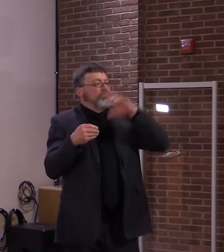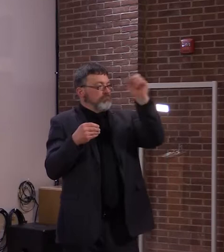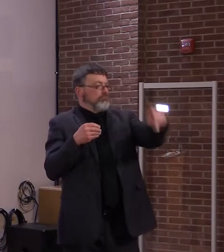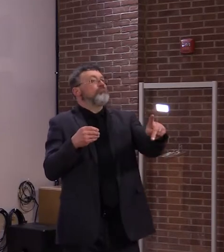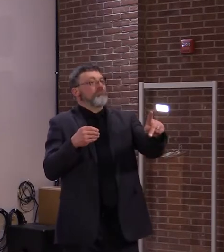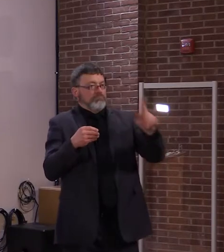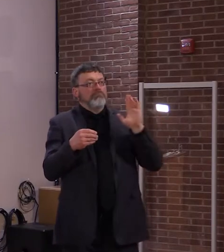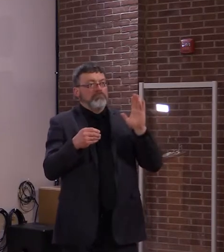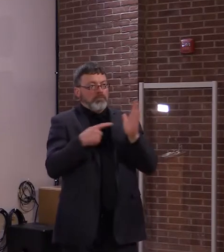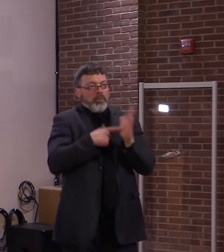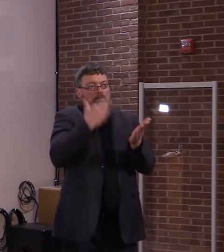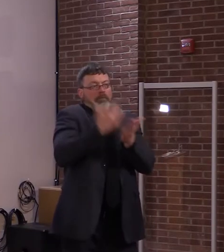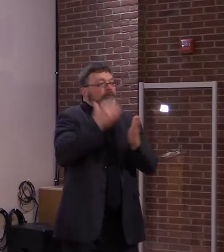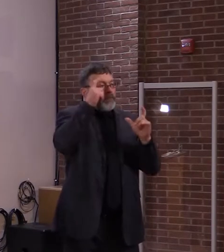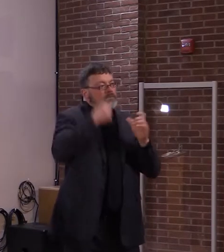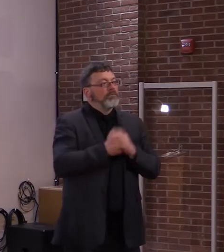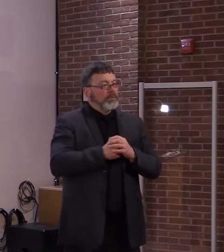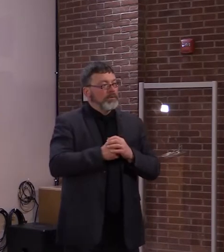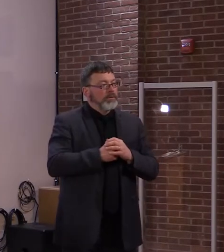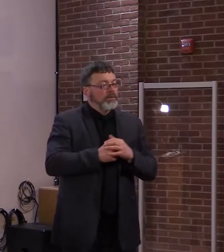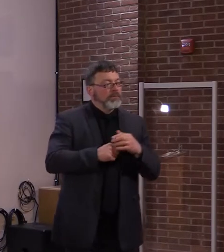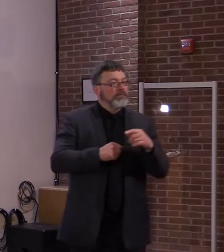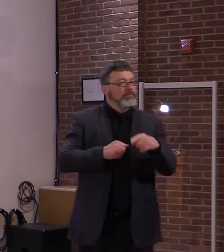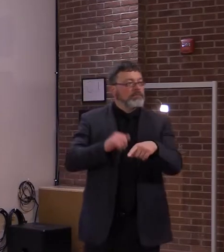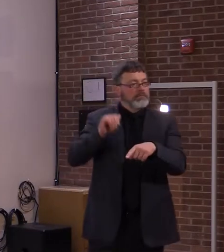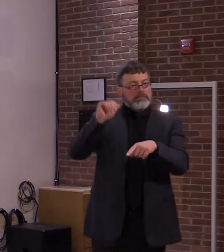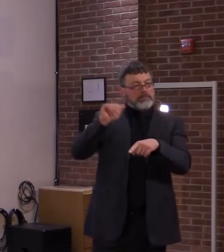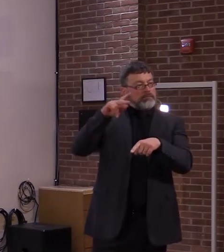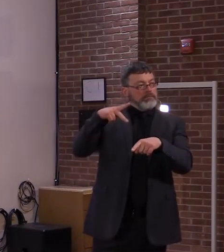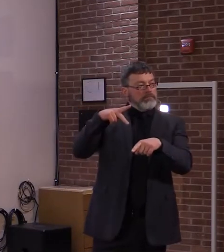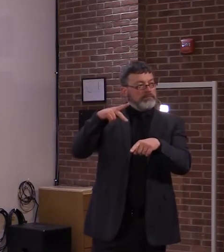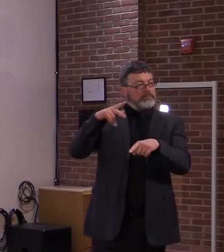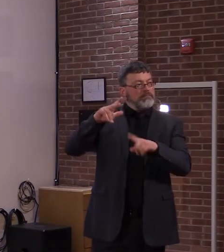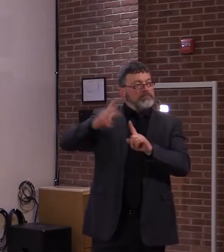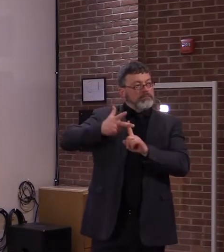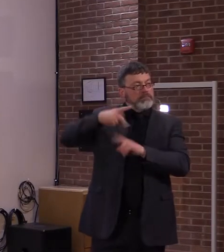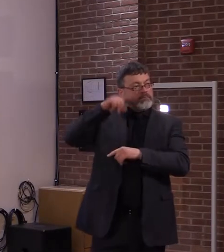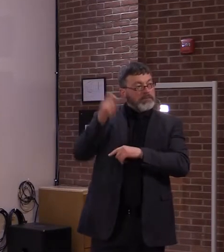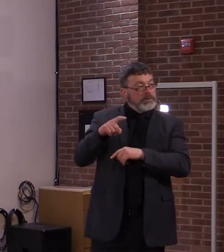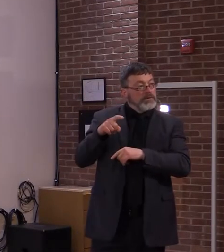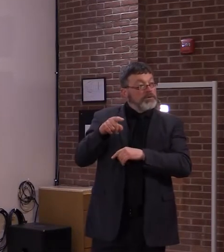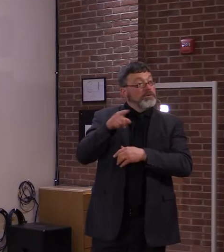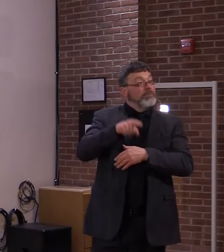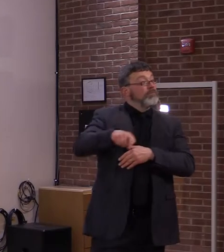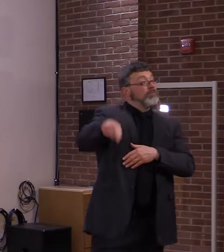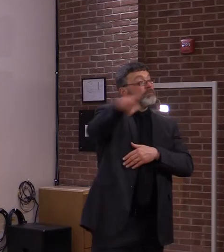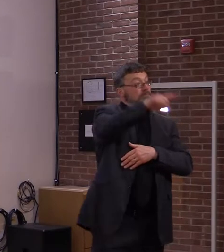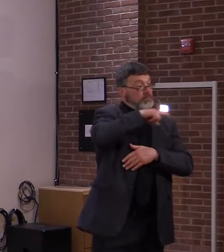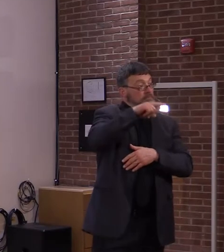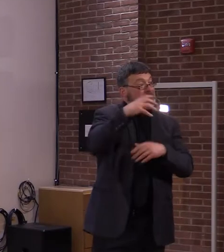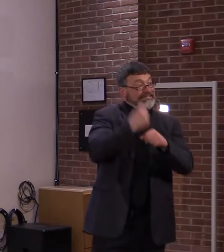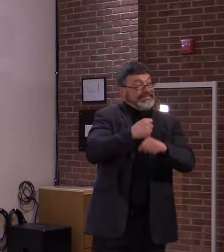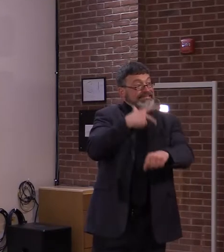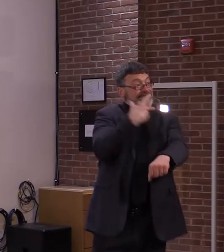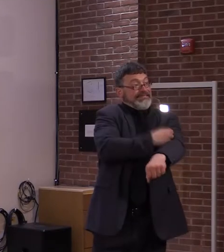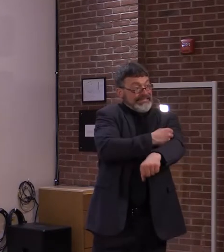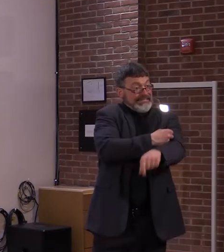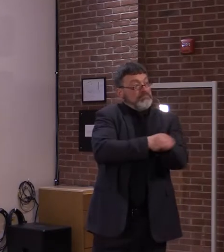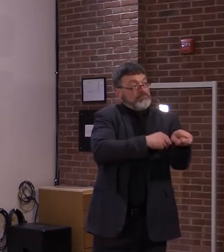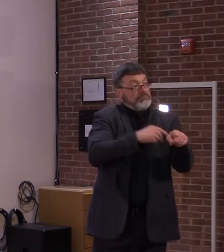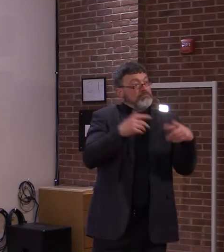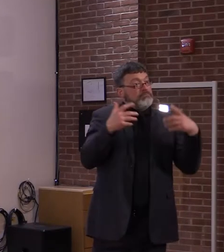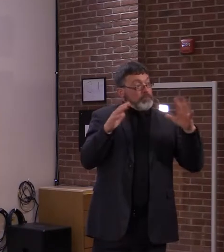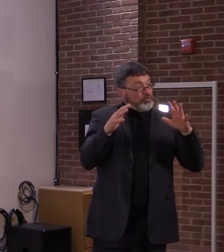Okay, and do people now have people who get the vaccines are they able to check their registration